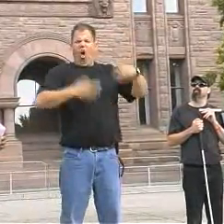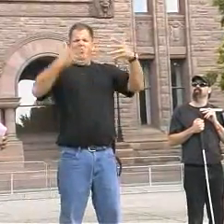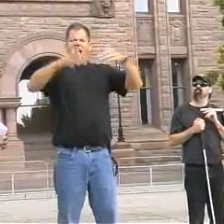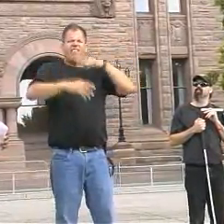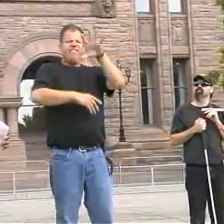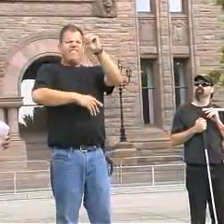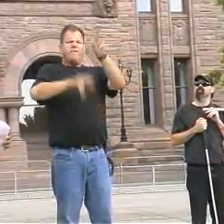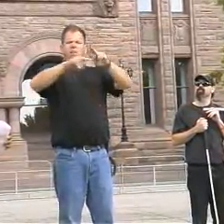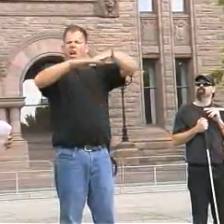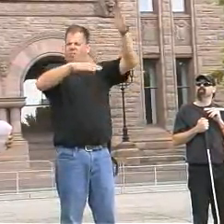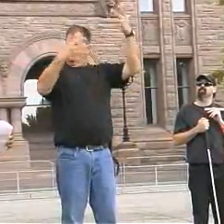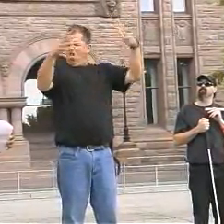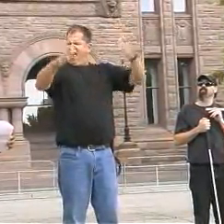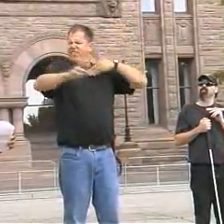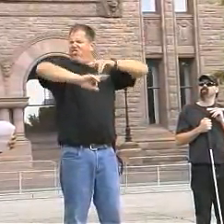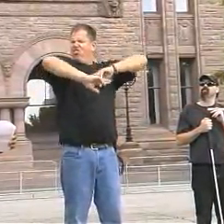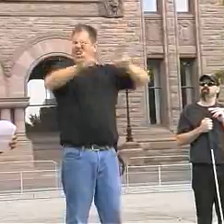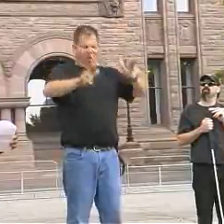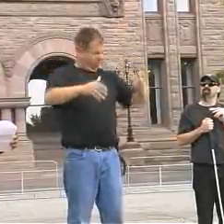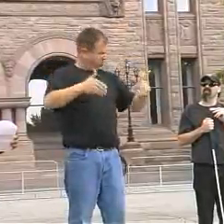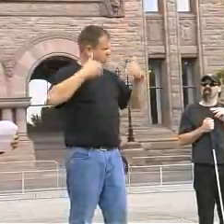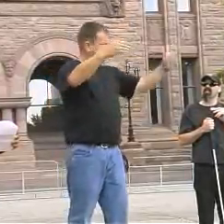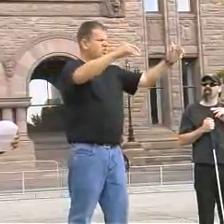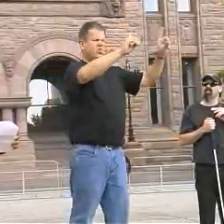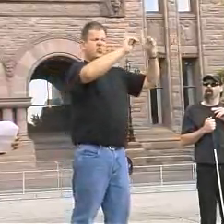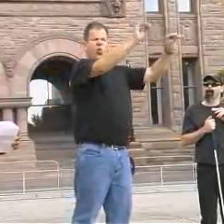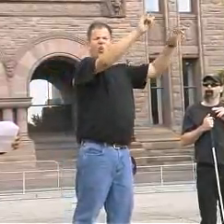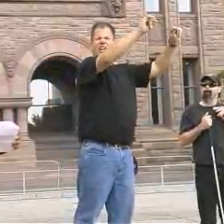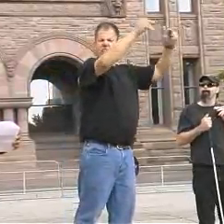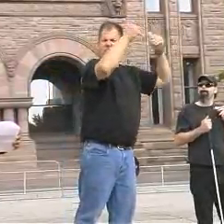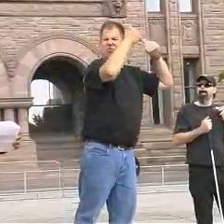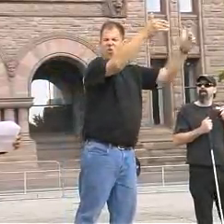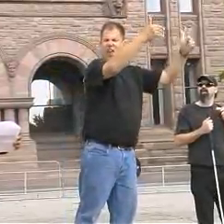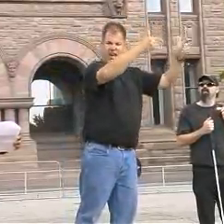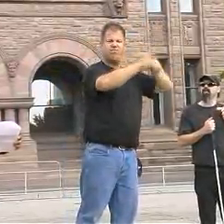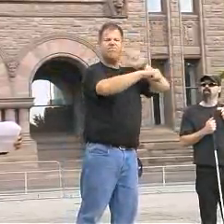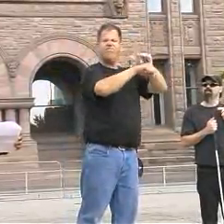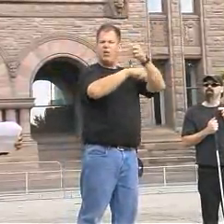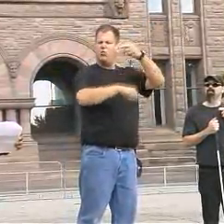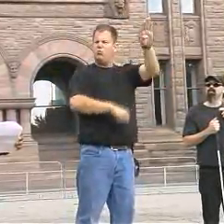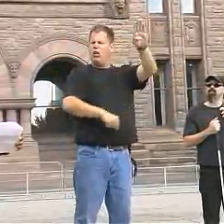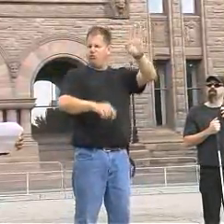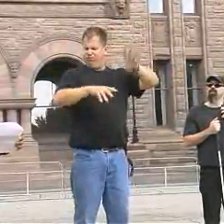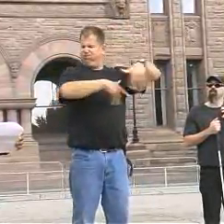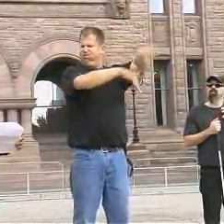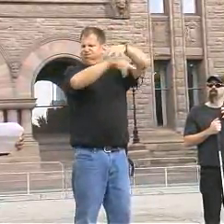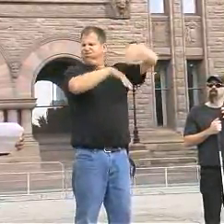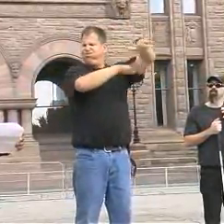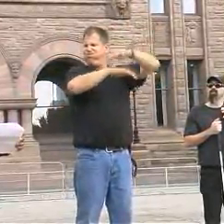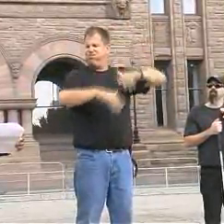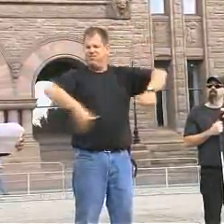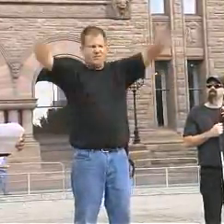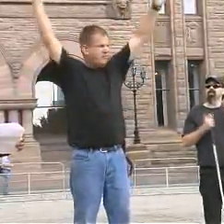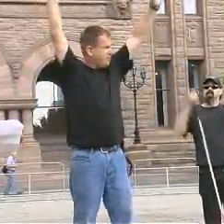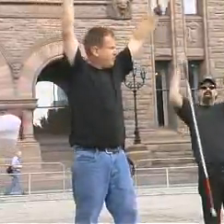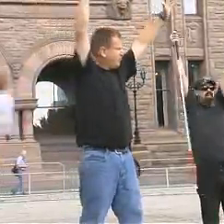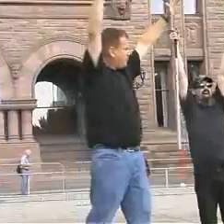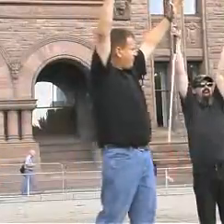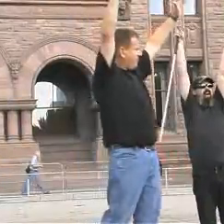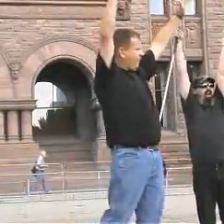And I encourage them, even if it didn't matter, they didn't need to be concerned about the numbers. Even if they had 50 people.